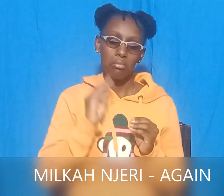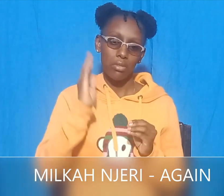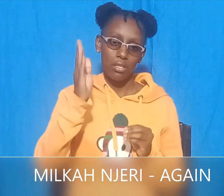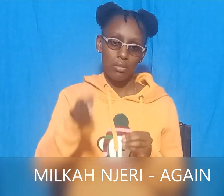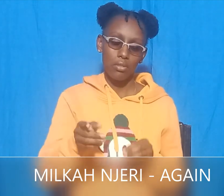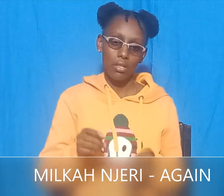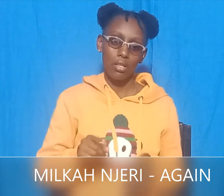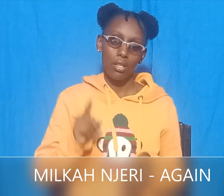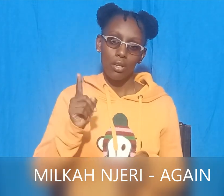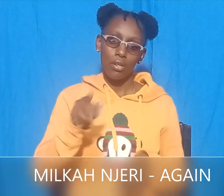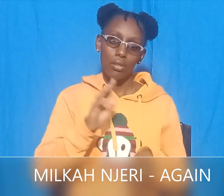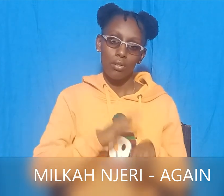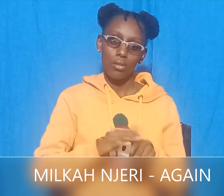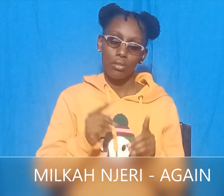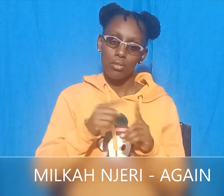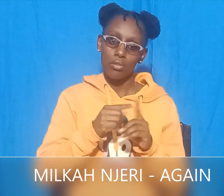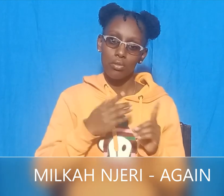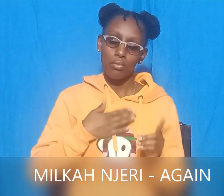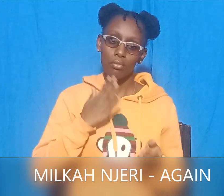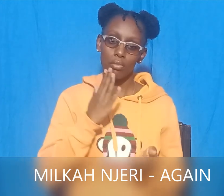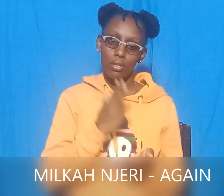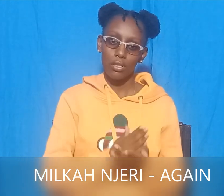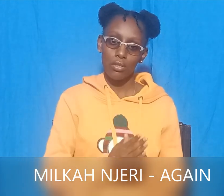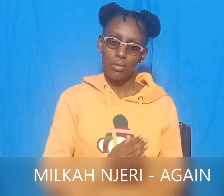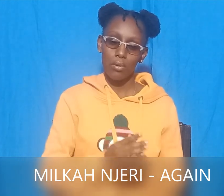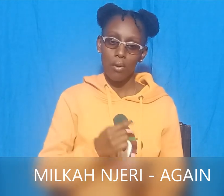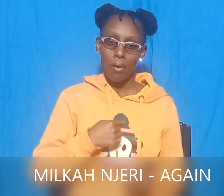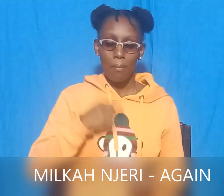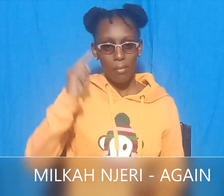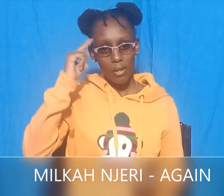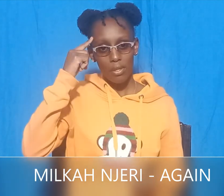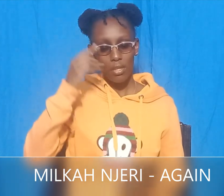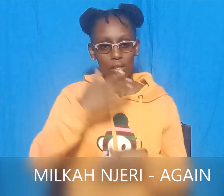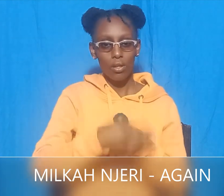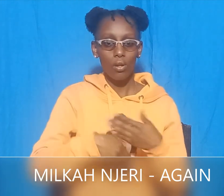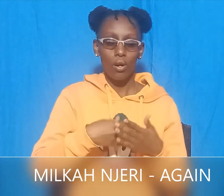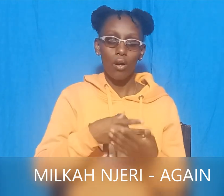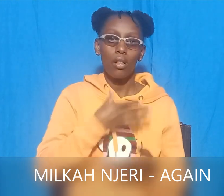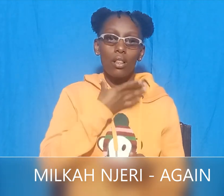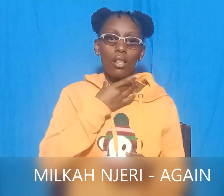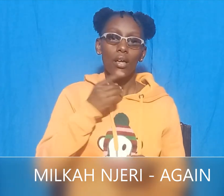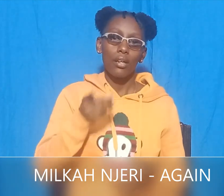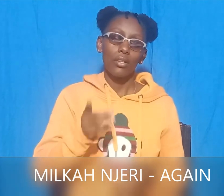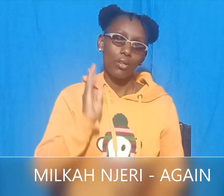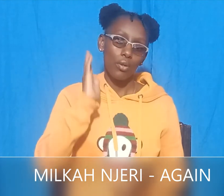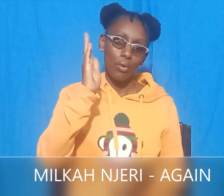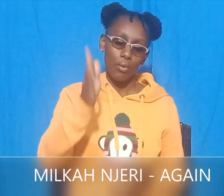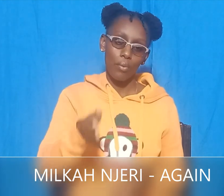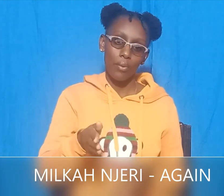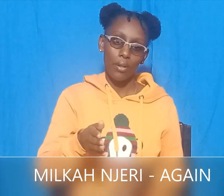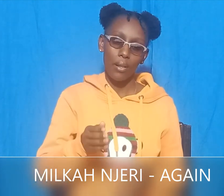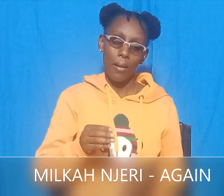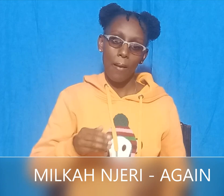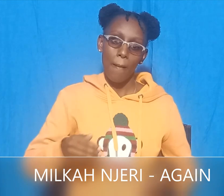me that I think they will like you. The monkey thought a minute and said,